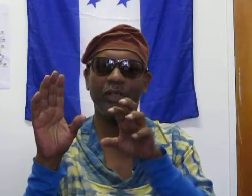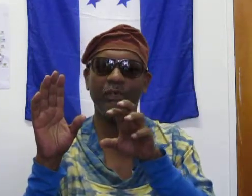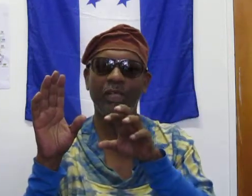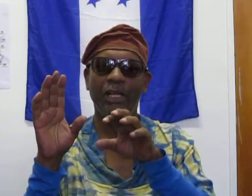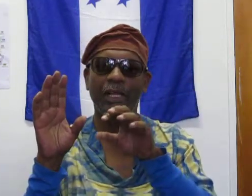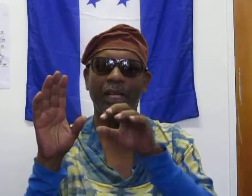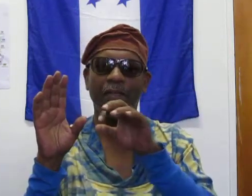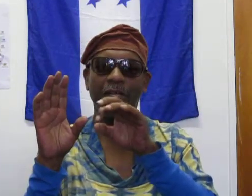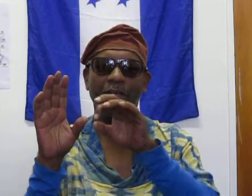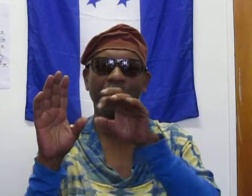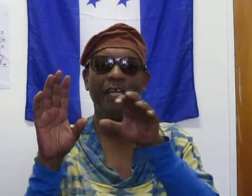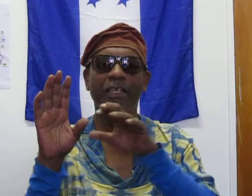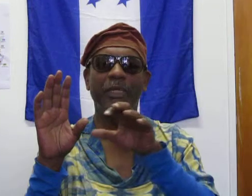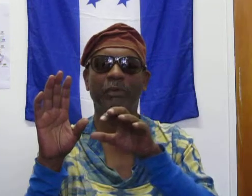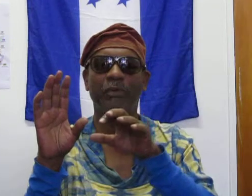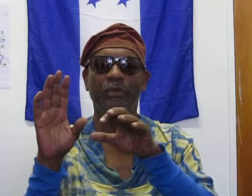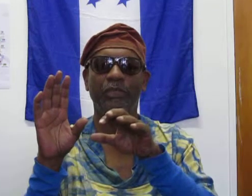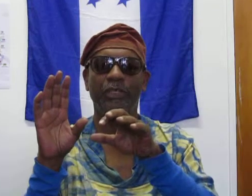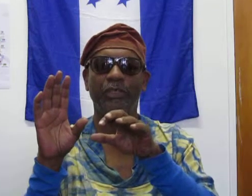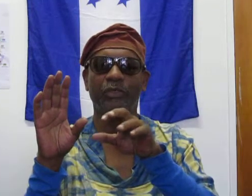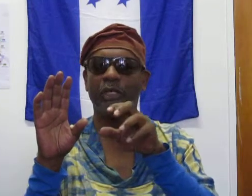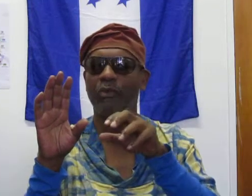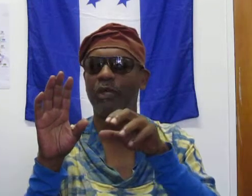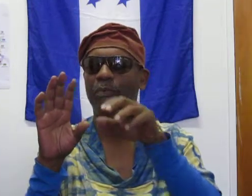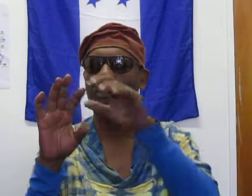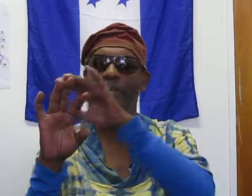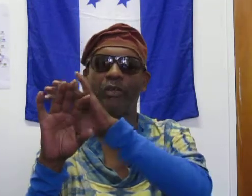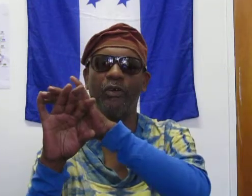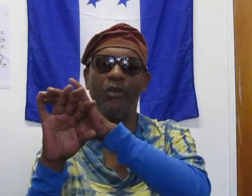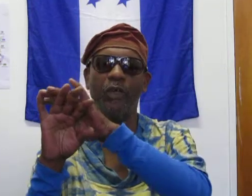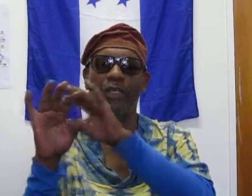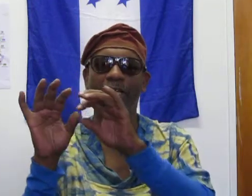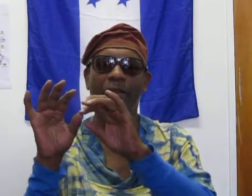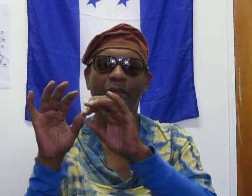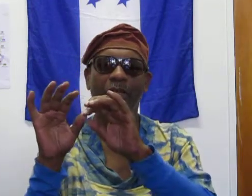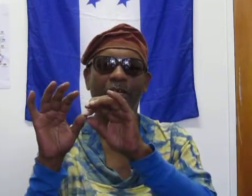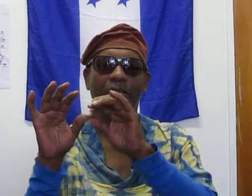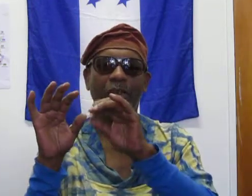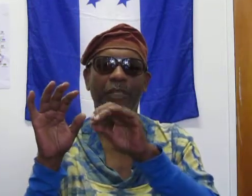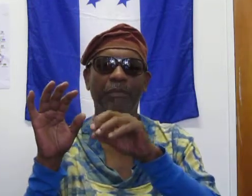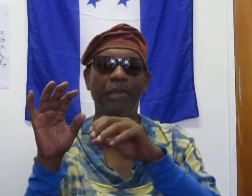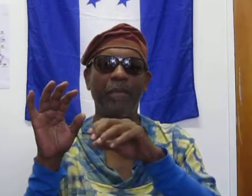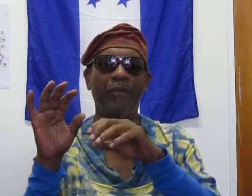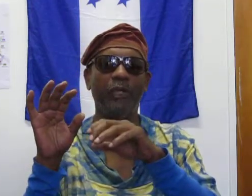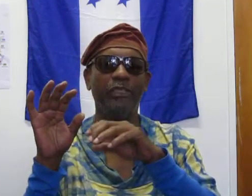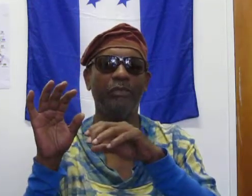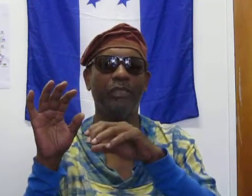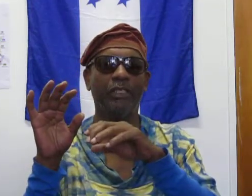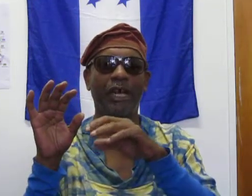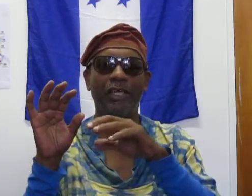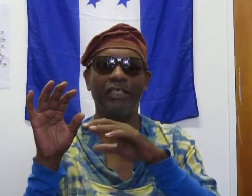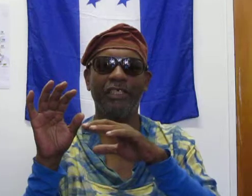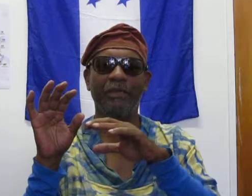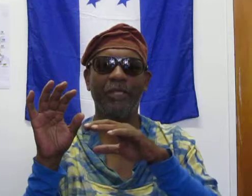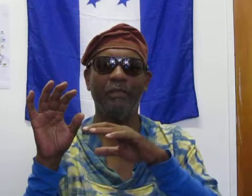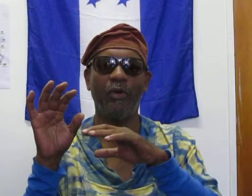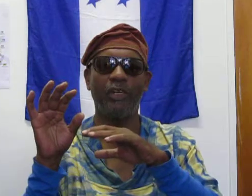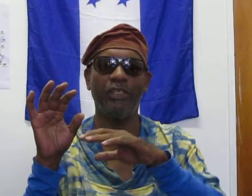know, and they vetted people, so when they want to put somebody on court, they have to, they may have went to a college and they've been a part of the